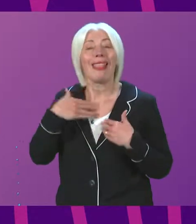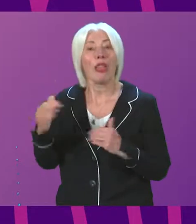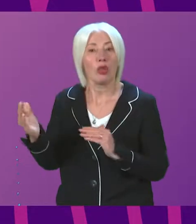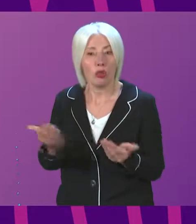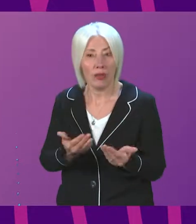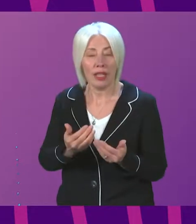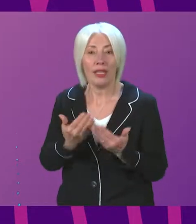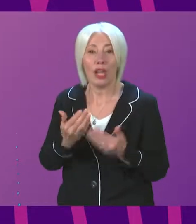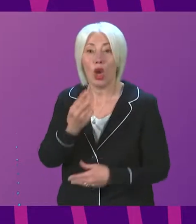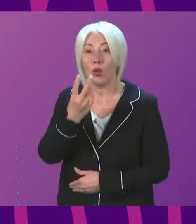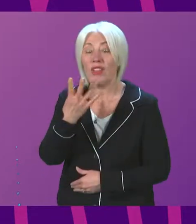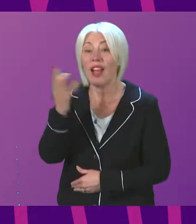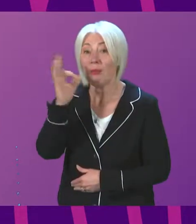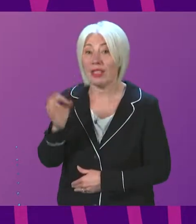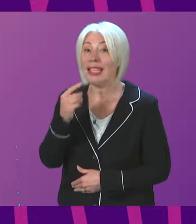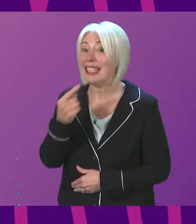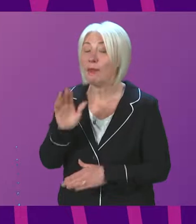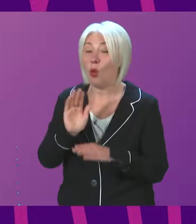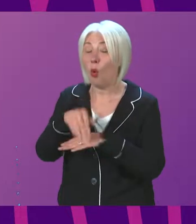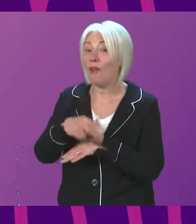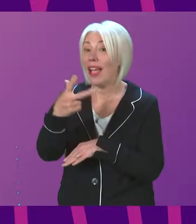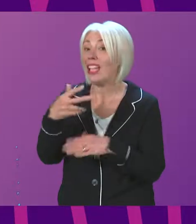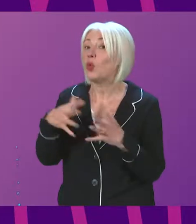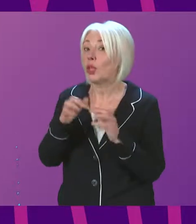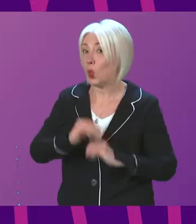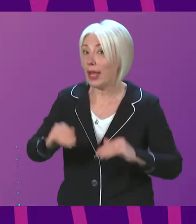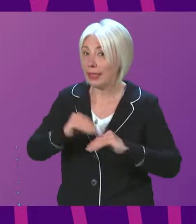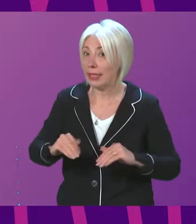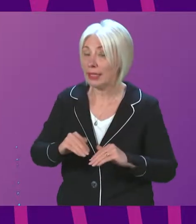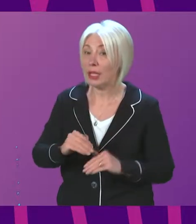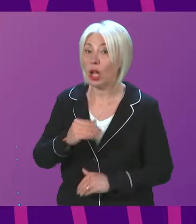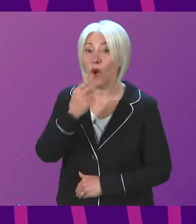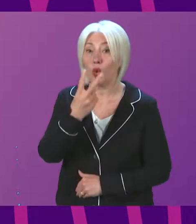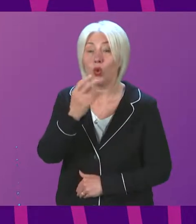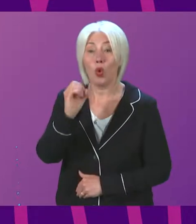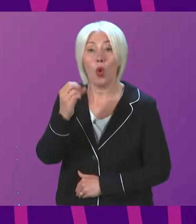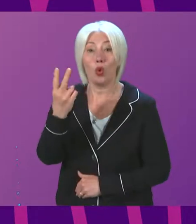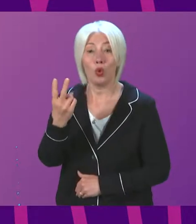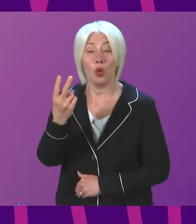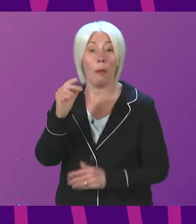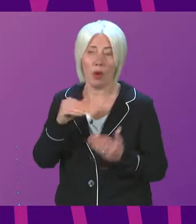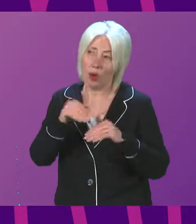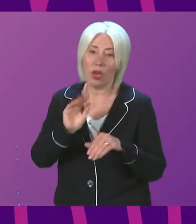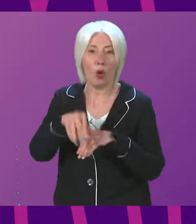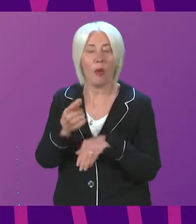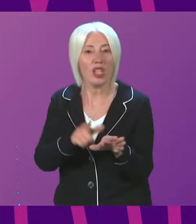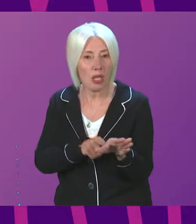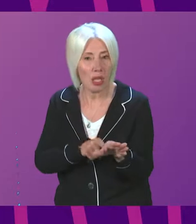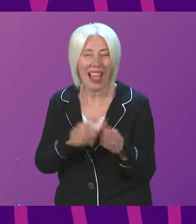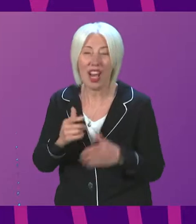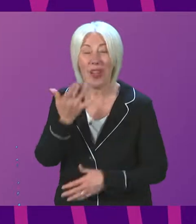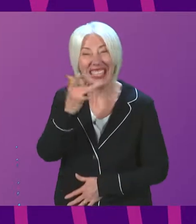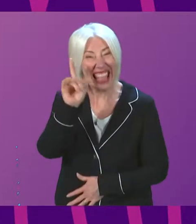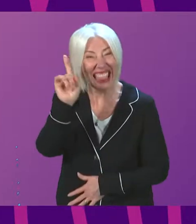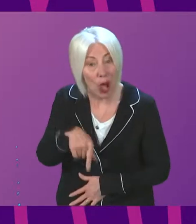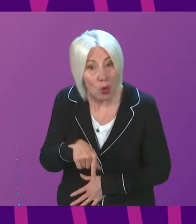25% were waiting over the target of 18 weeks, and 221 have been waiting over a year. That number is now over 10